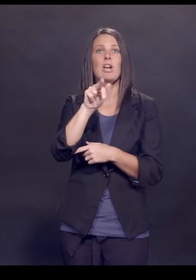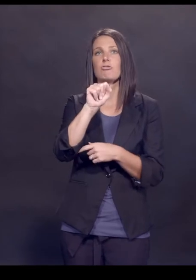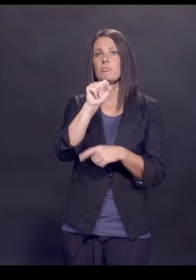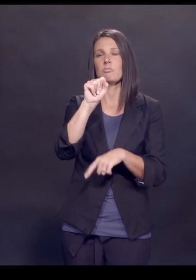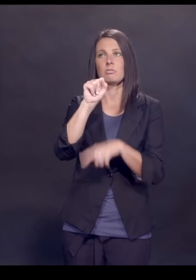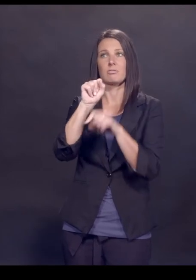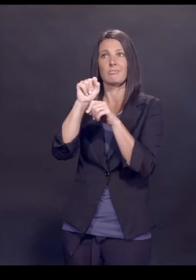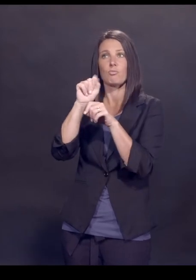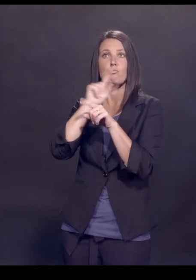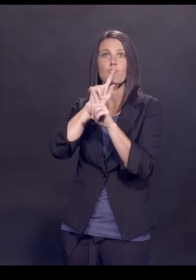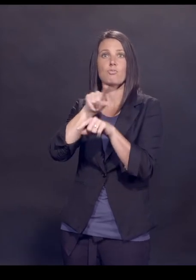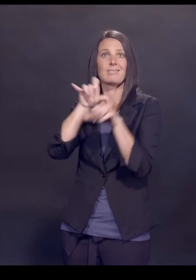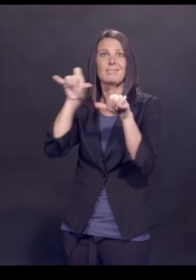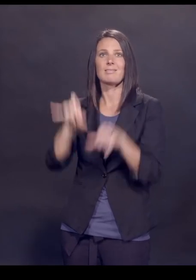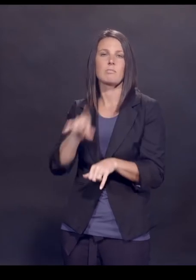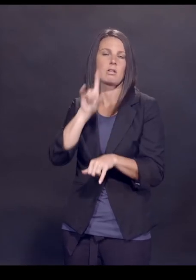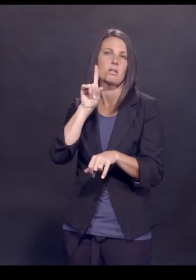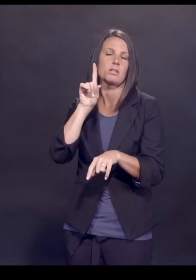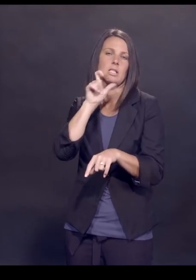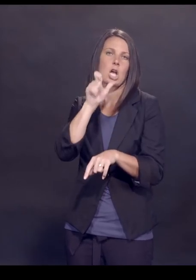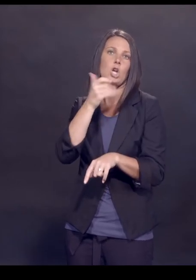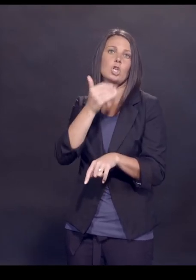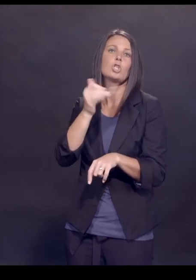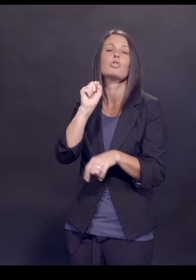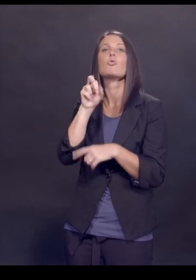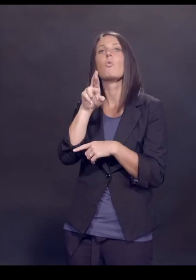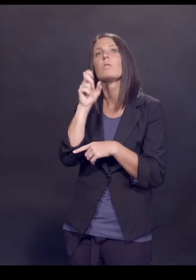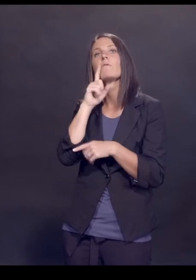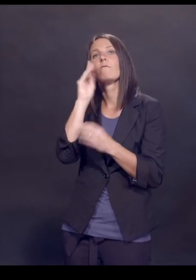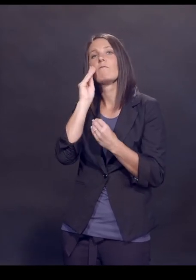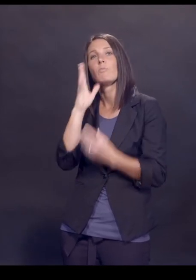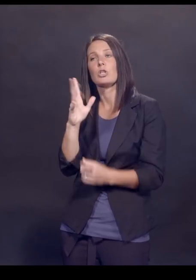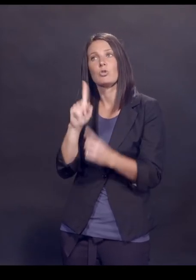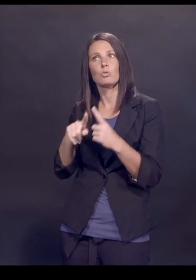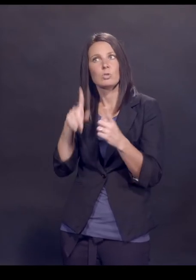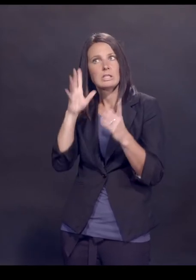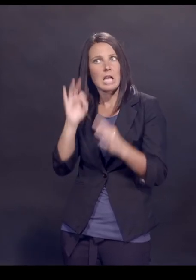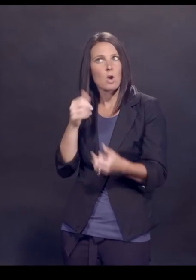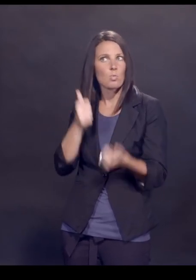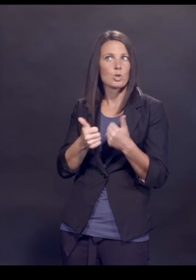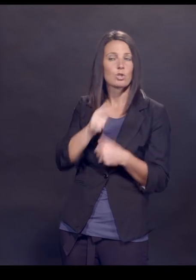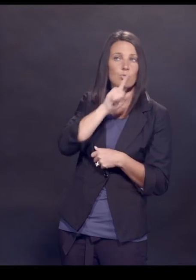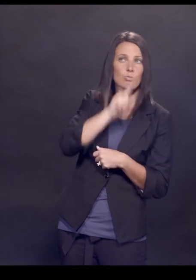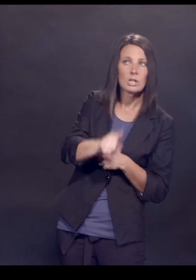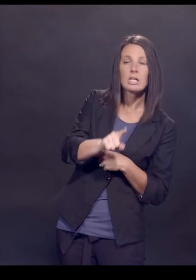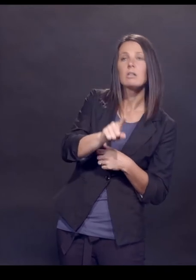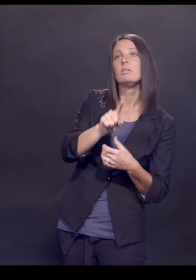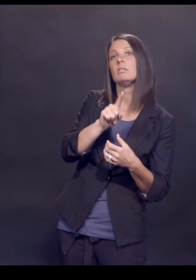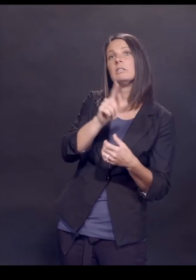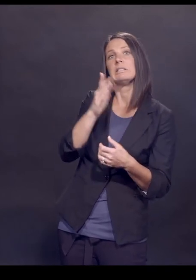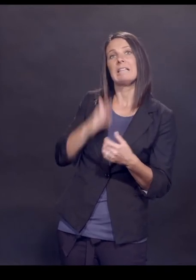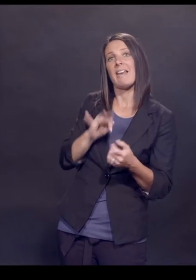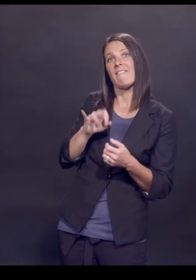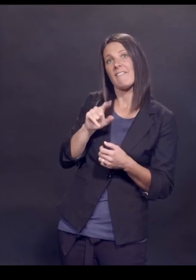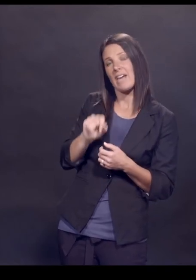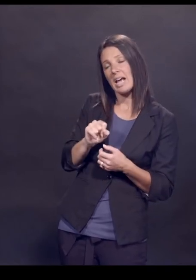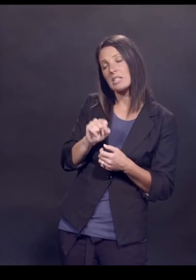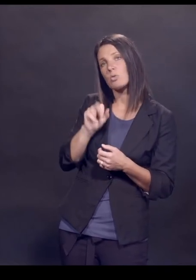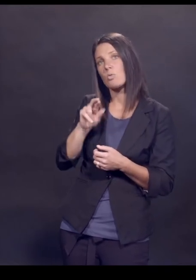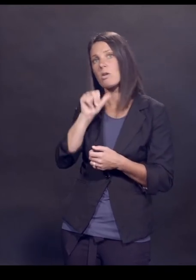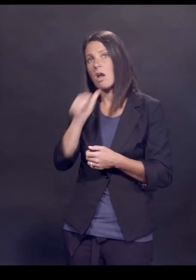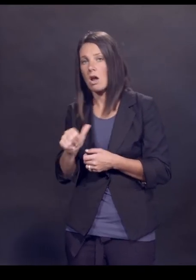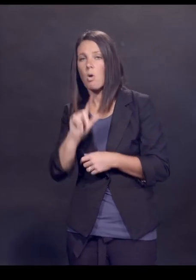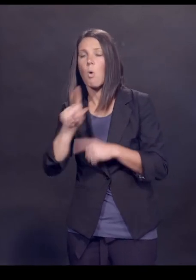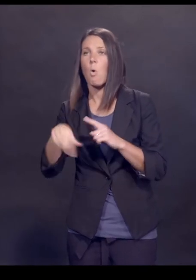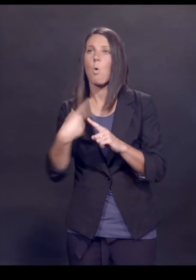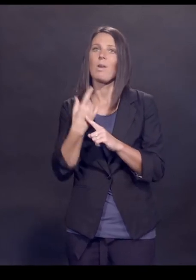that. So VAERS is really not a source of information to determine what are real side effects associated with vaccines. Only the vaccine safety